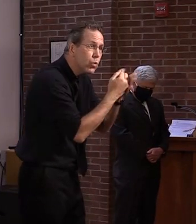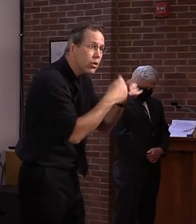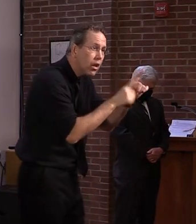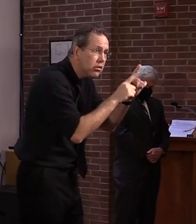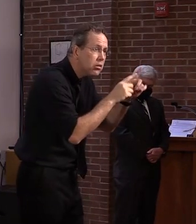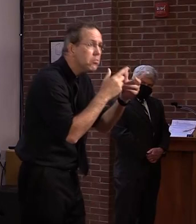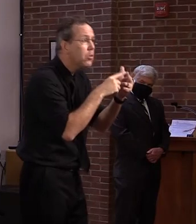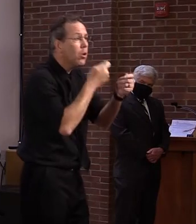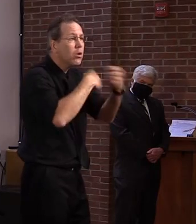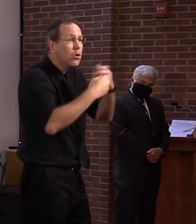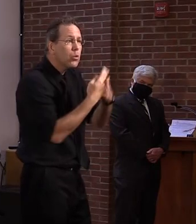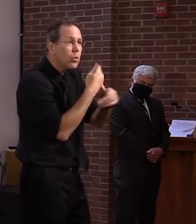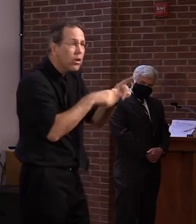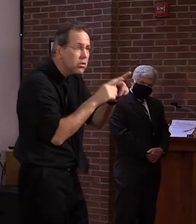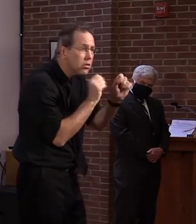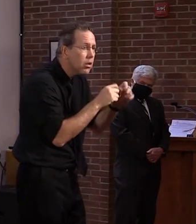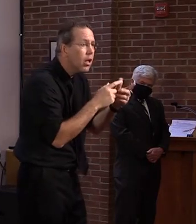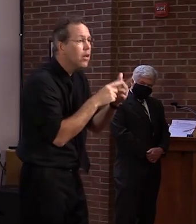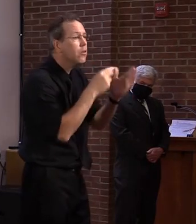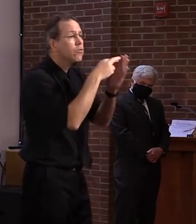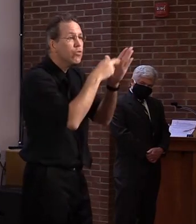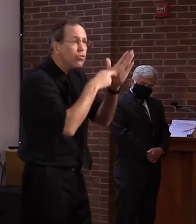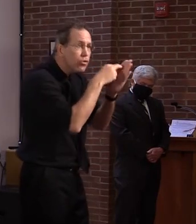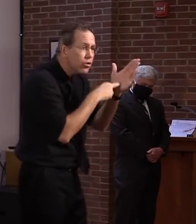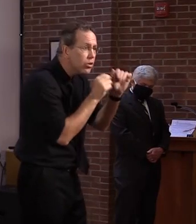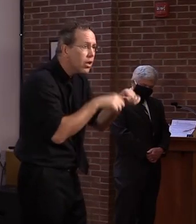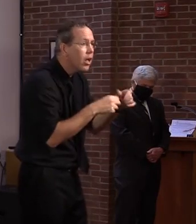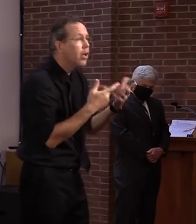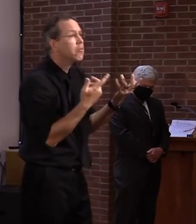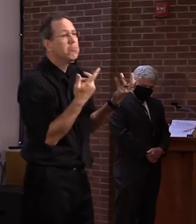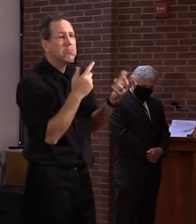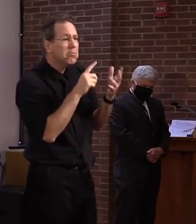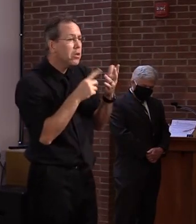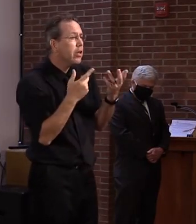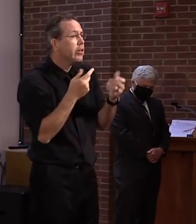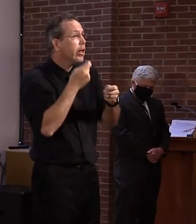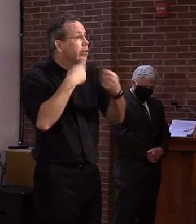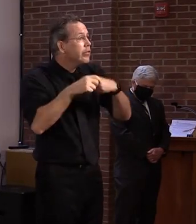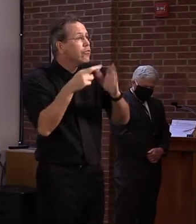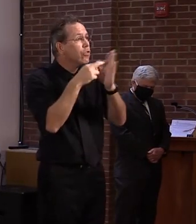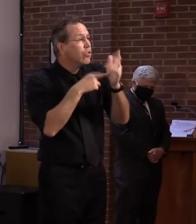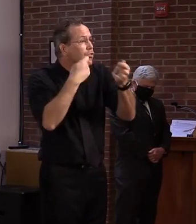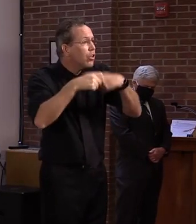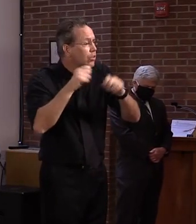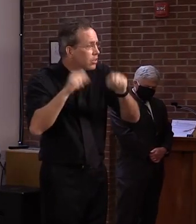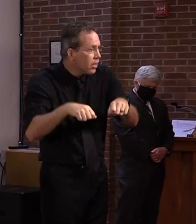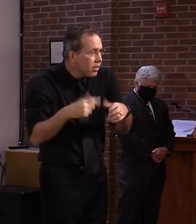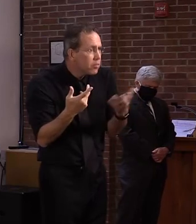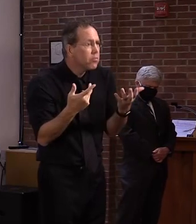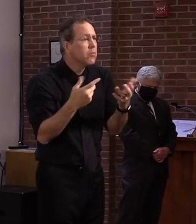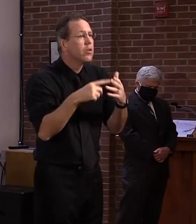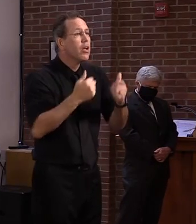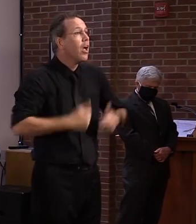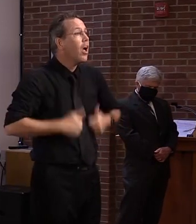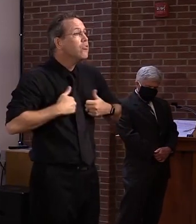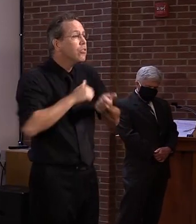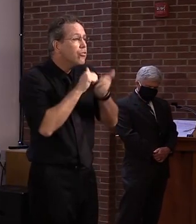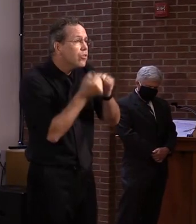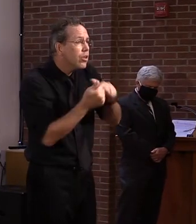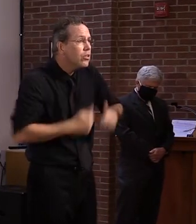registration renewals, replacement registrations, address changes, learner permit exams, paying